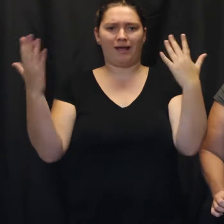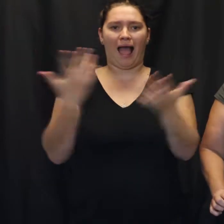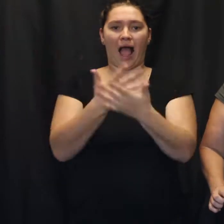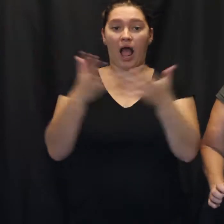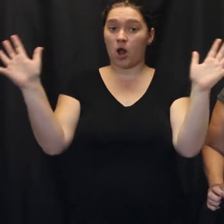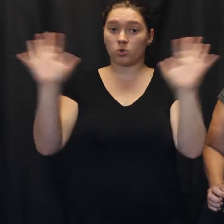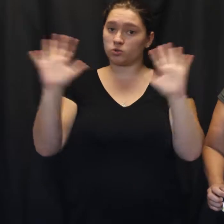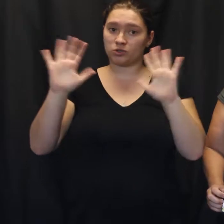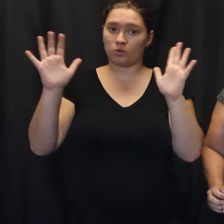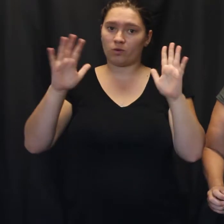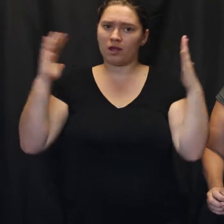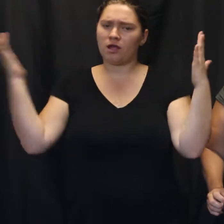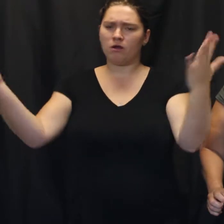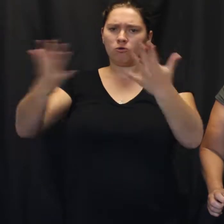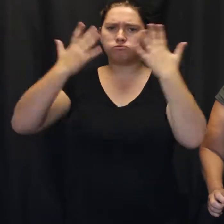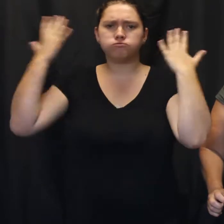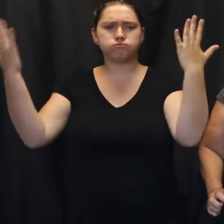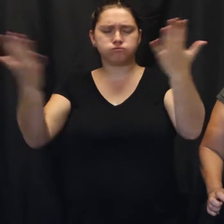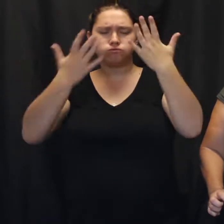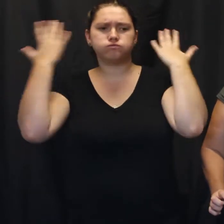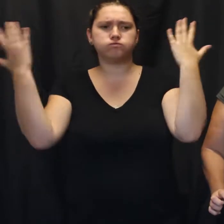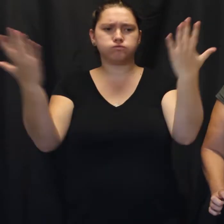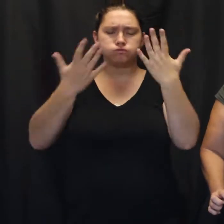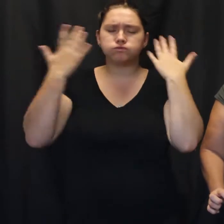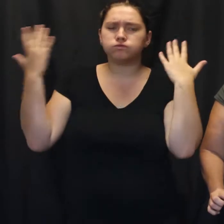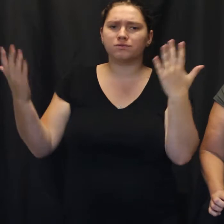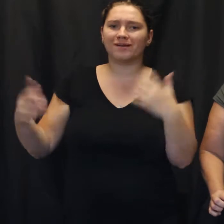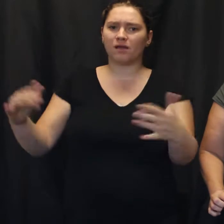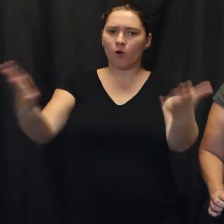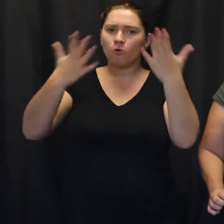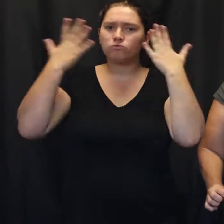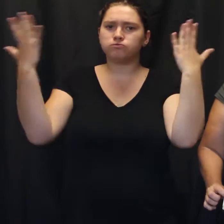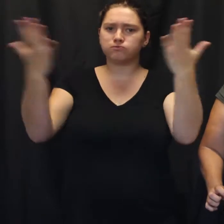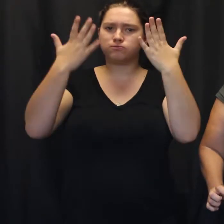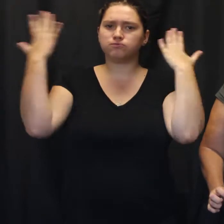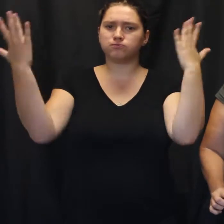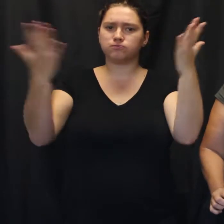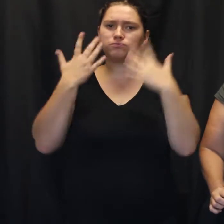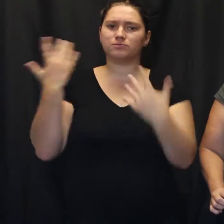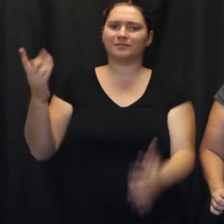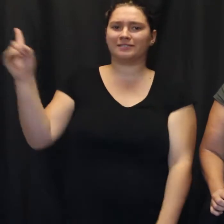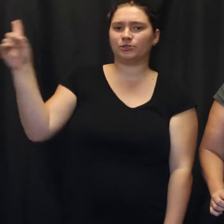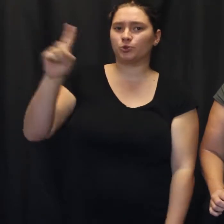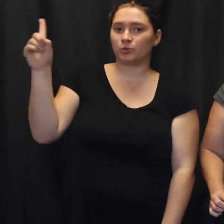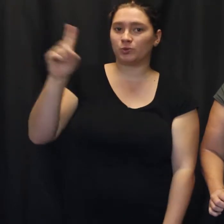How's the weather? It's windy. It's windy today.